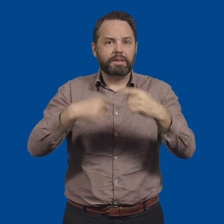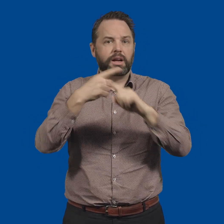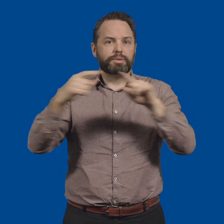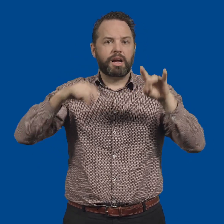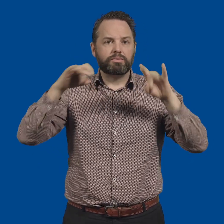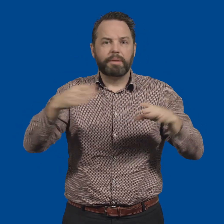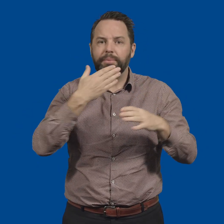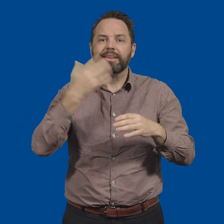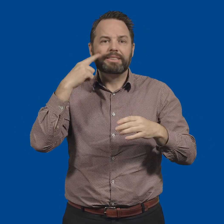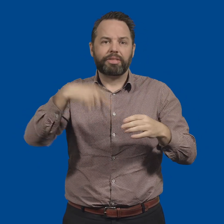visit the link below.